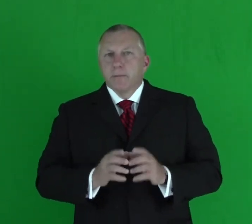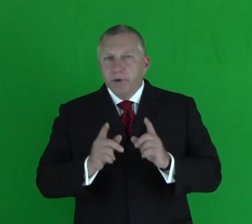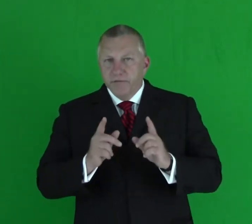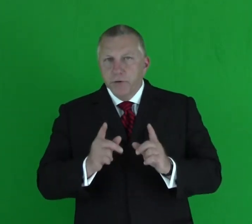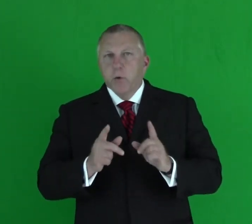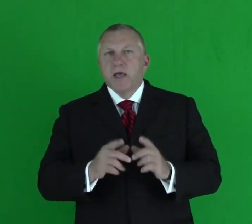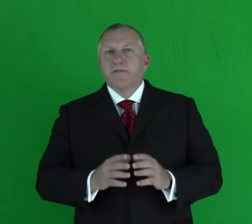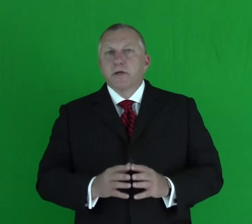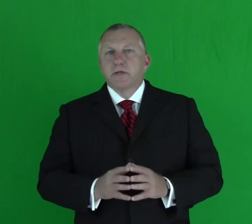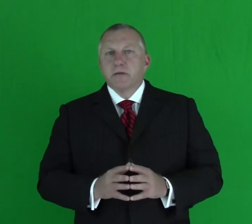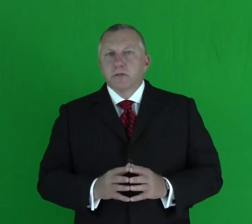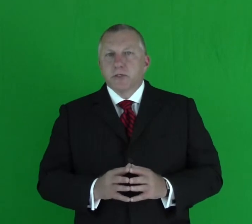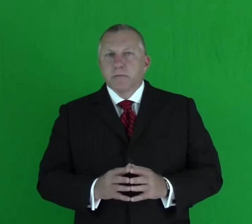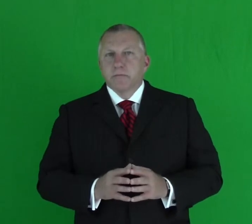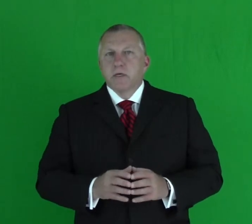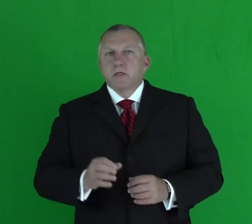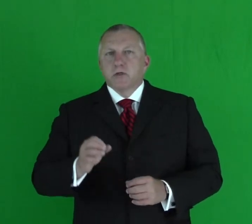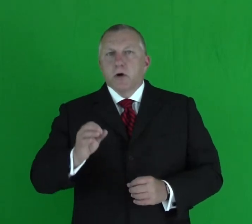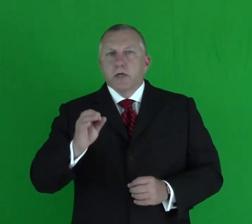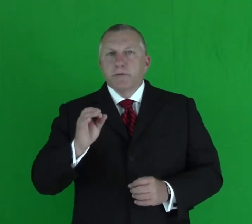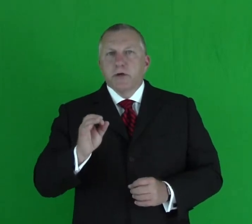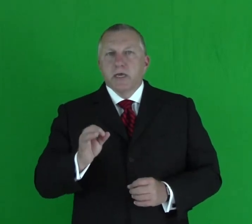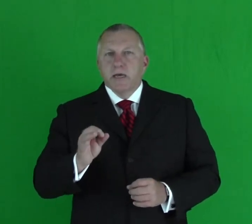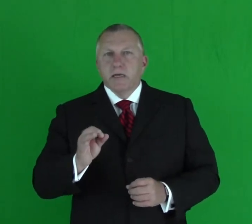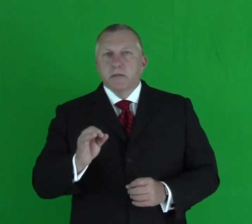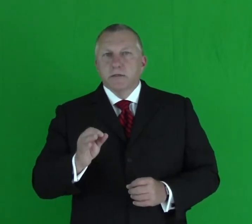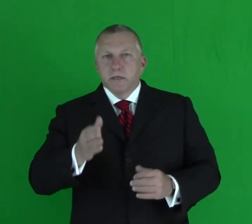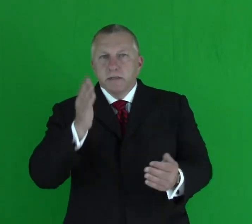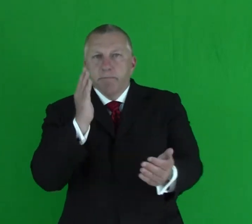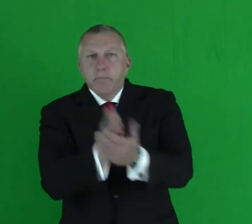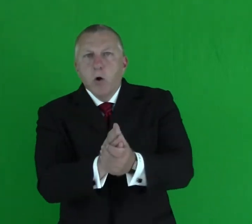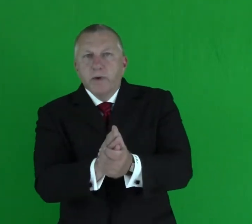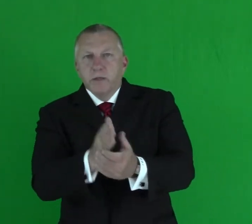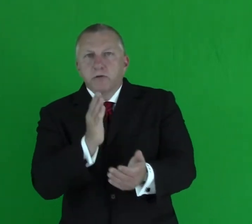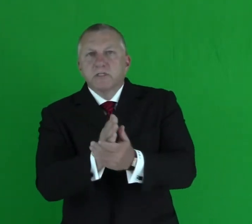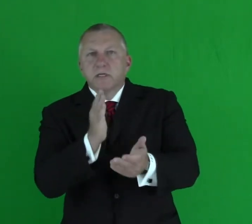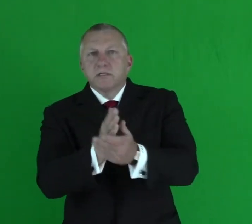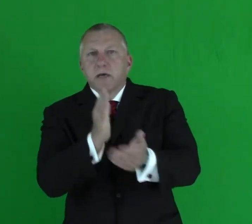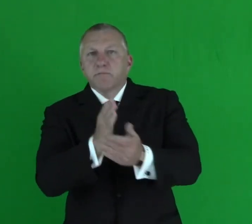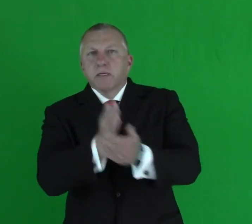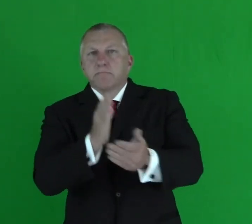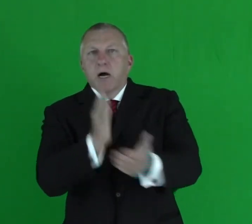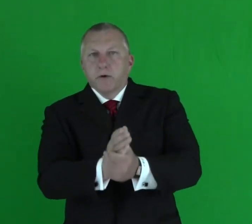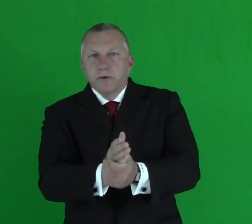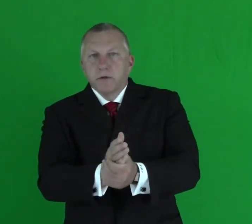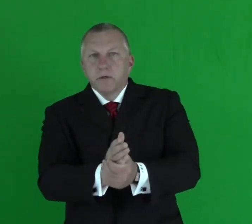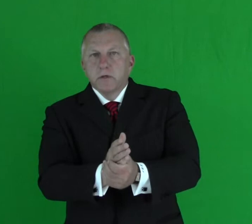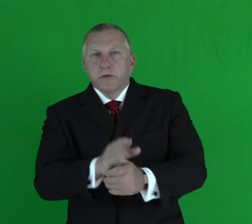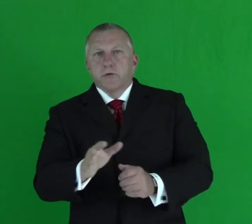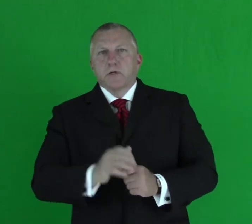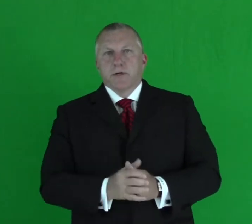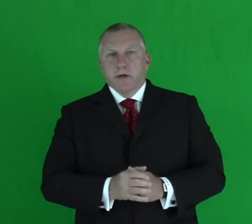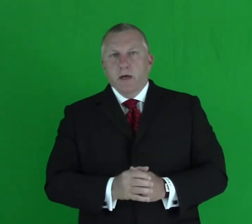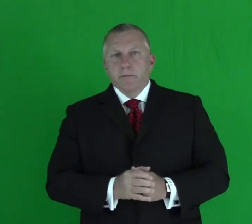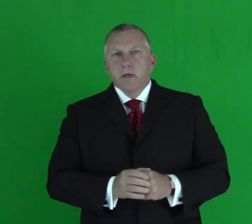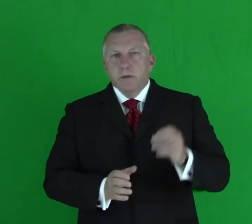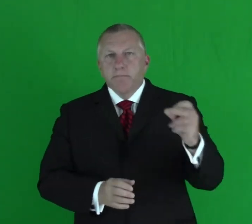But if you want to have a good dealership, start communicating clearly. The moment you see something muddled, you clear it up. The